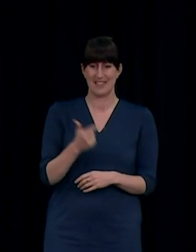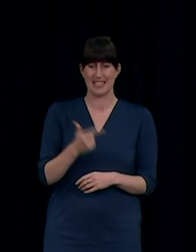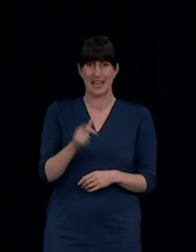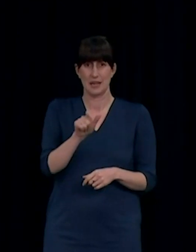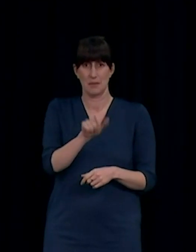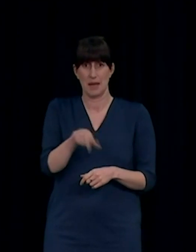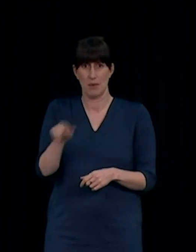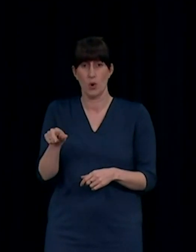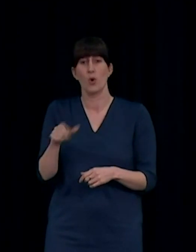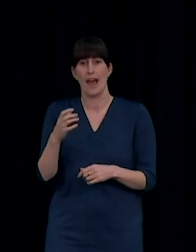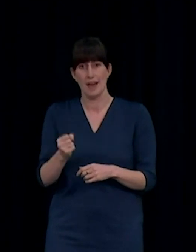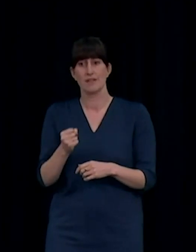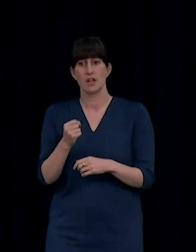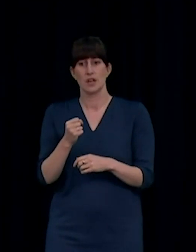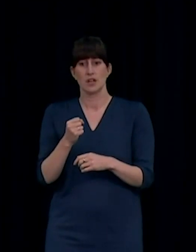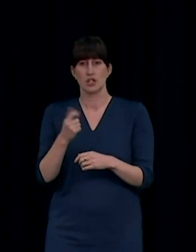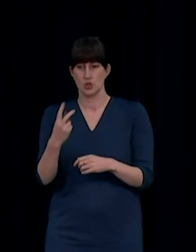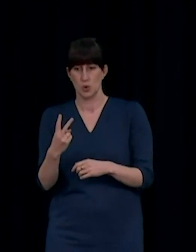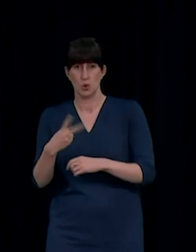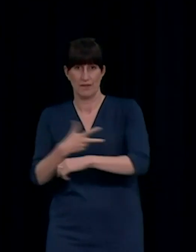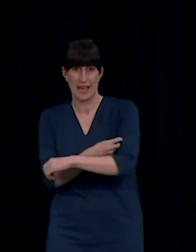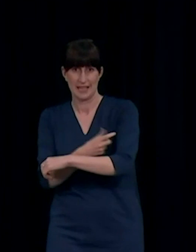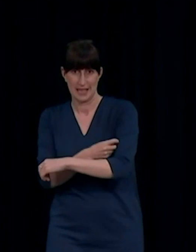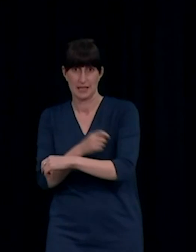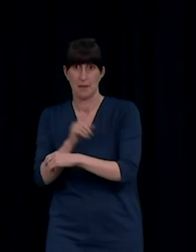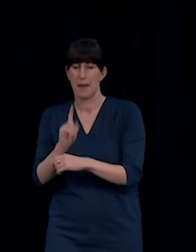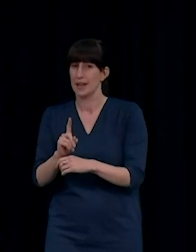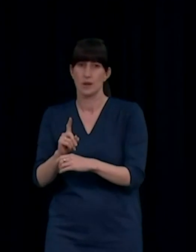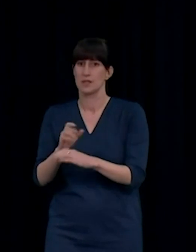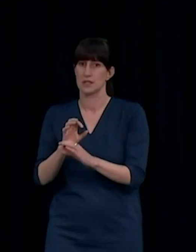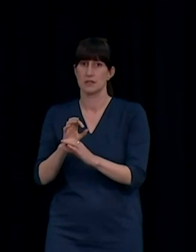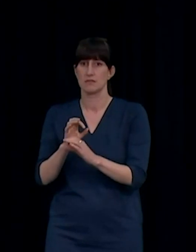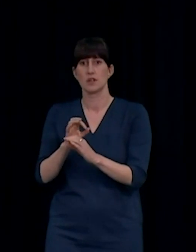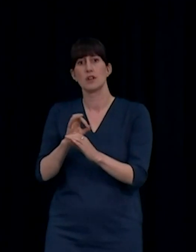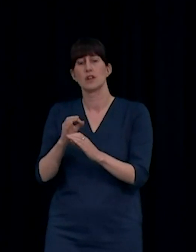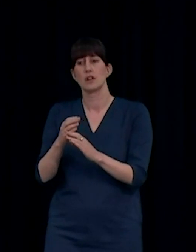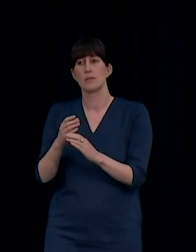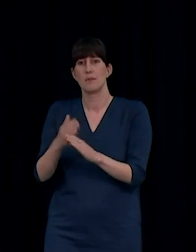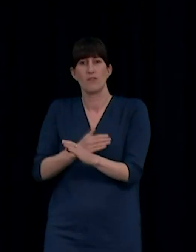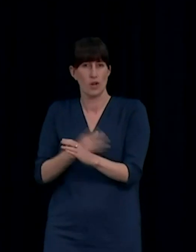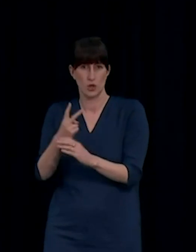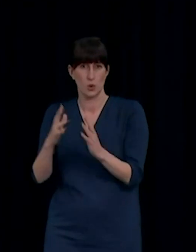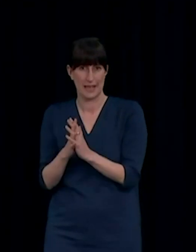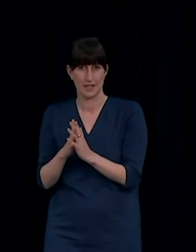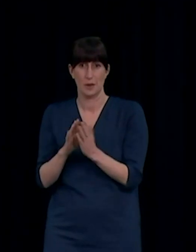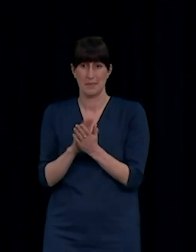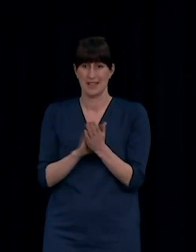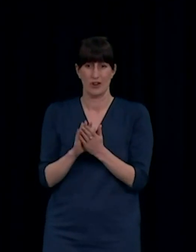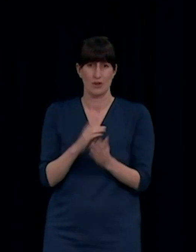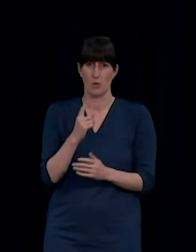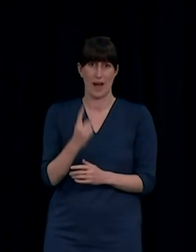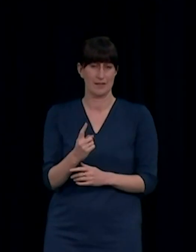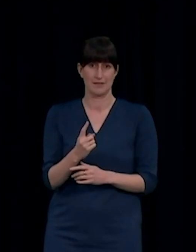people in that group. Now, of course, those 260 children who have become cases in this outbreak is significant.